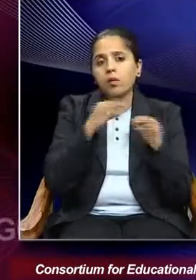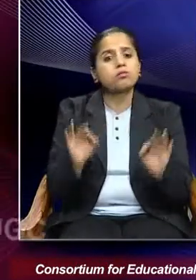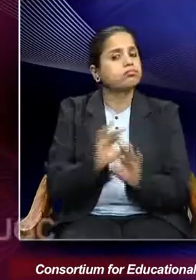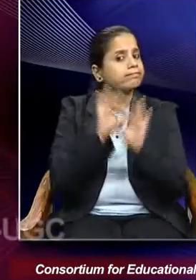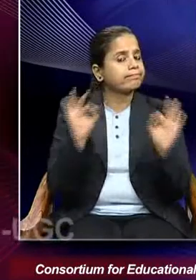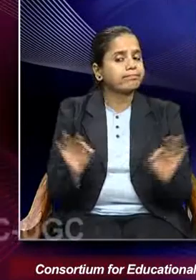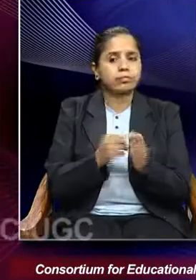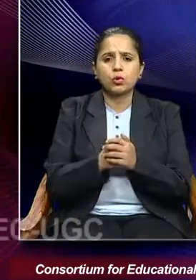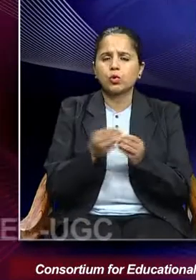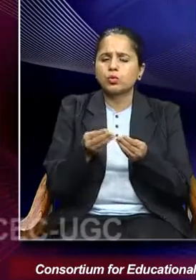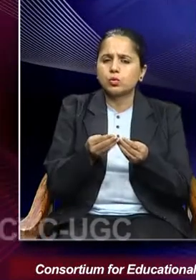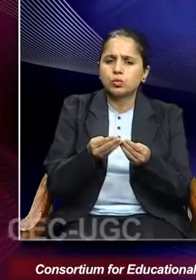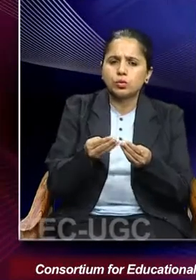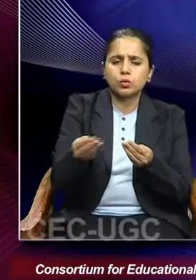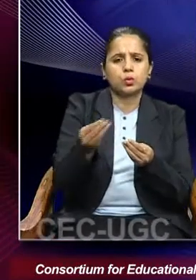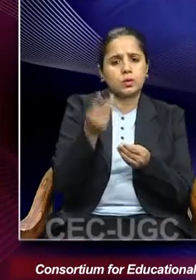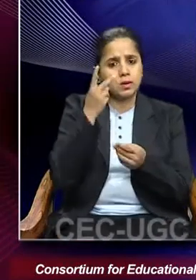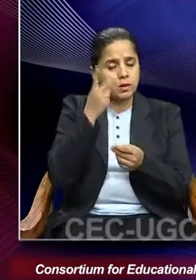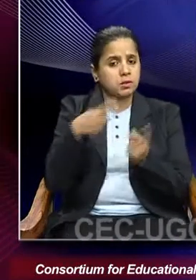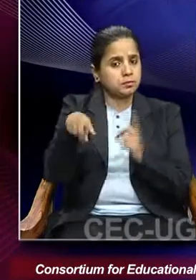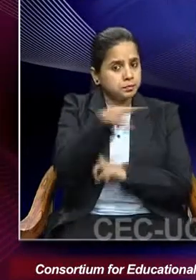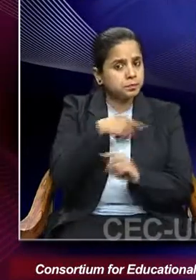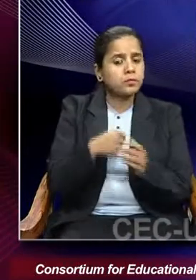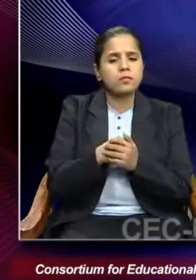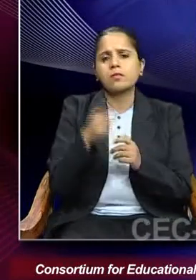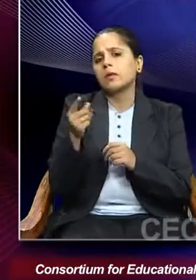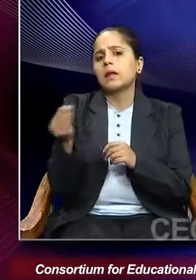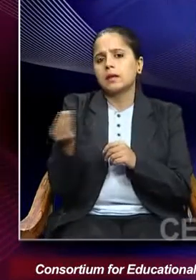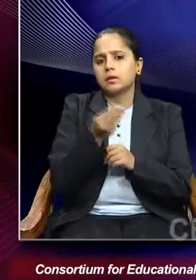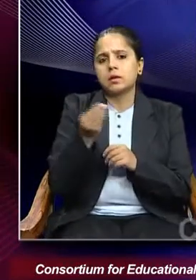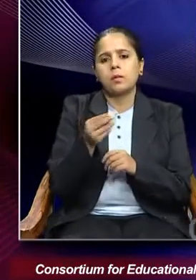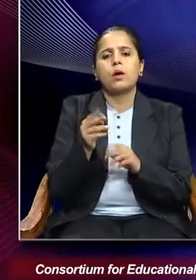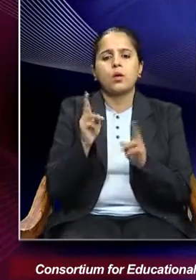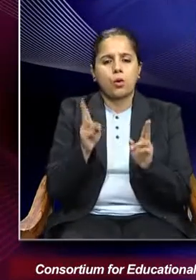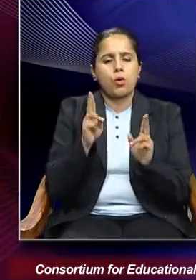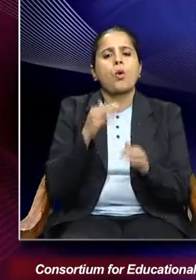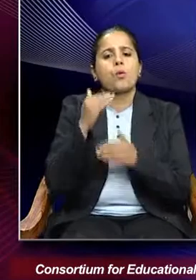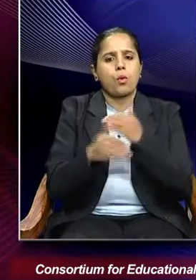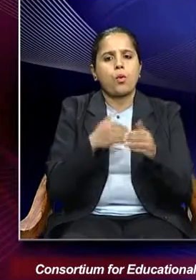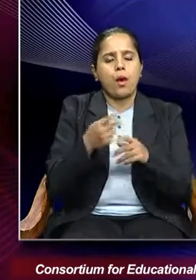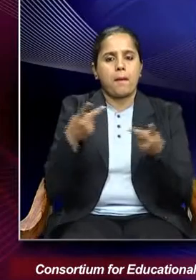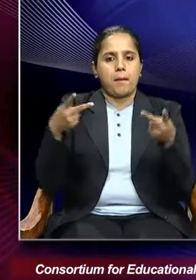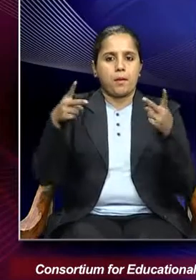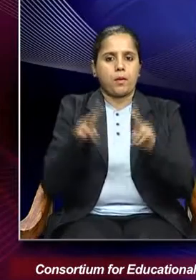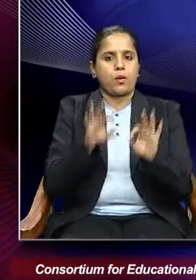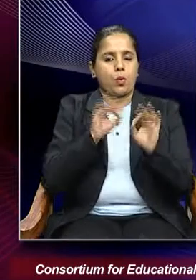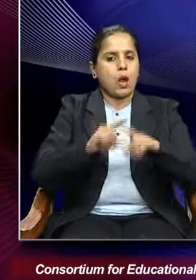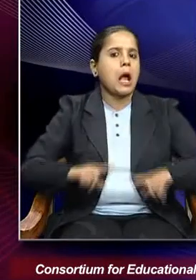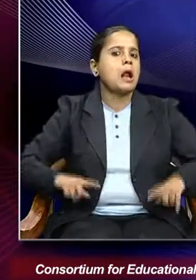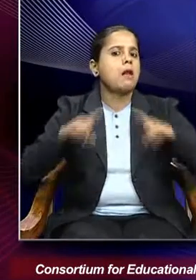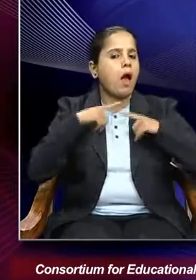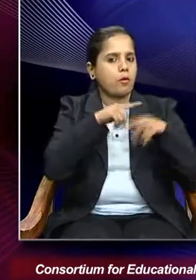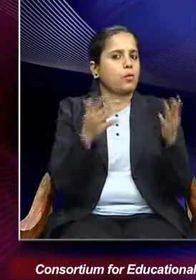Soon, however, there was some kind of normalcy that returned in her life